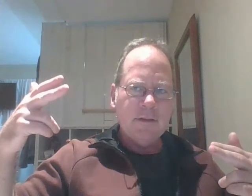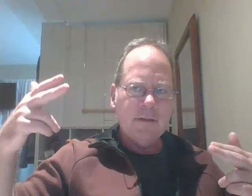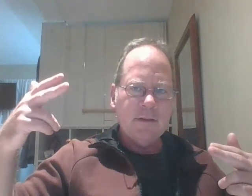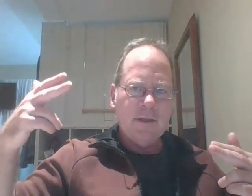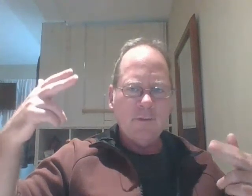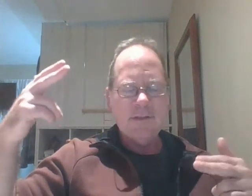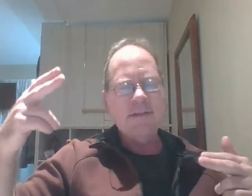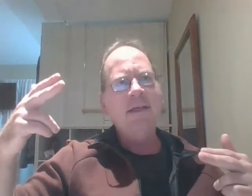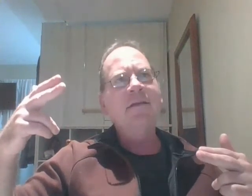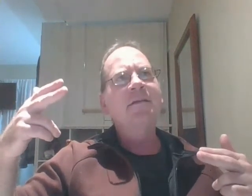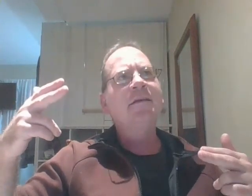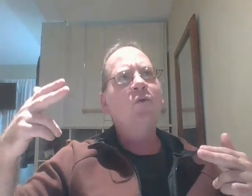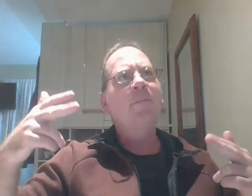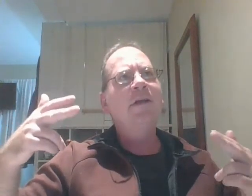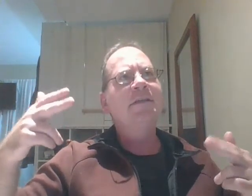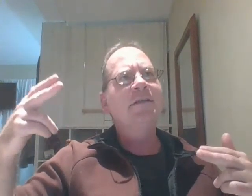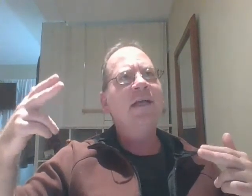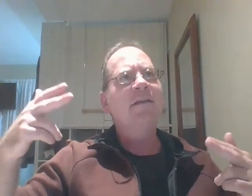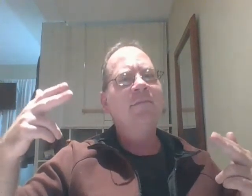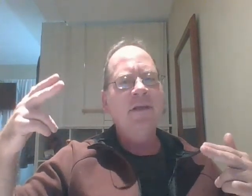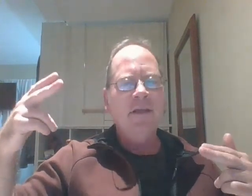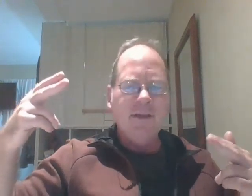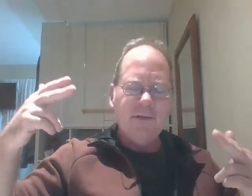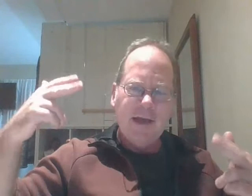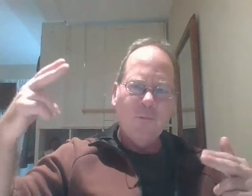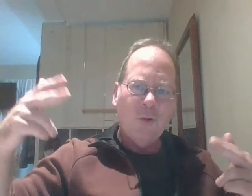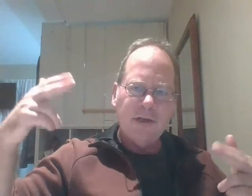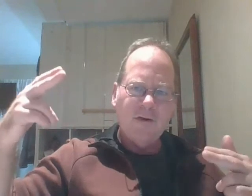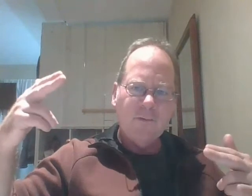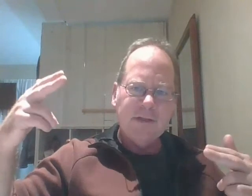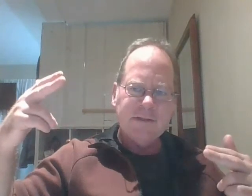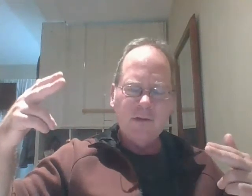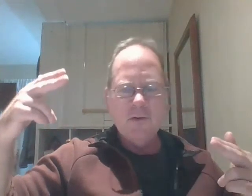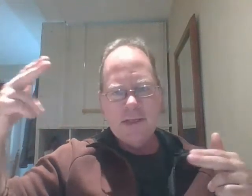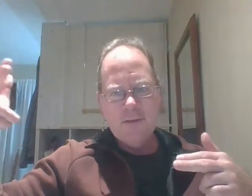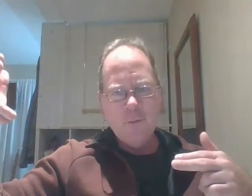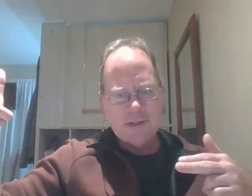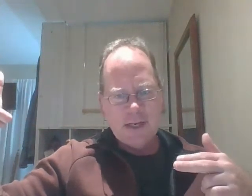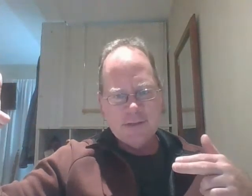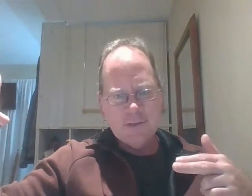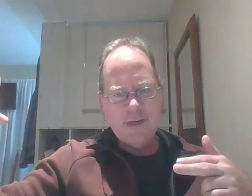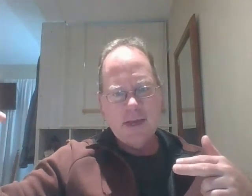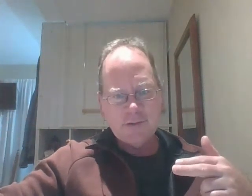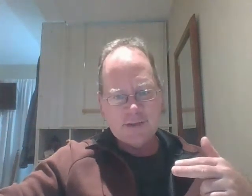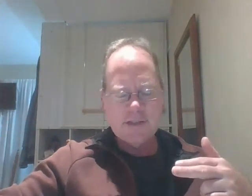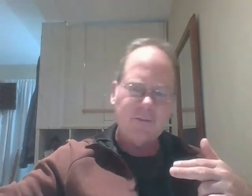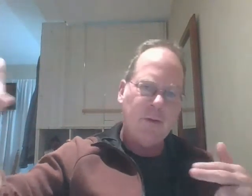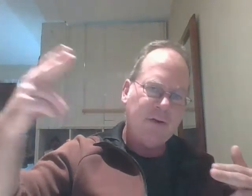i don't want to say cooperation exactly but you have more governments looking what china is doing how successful and how they're not